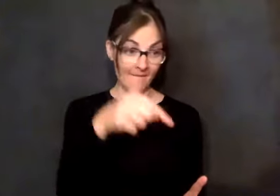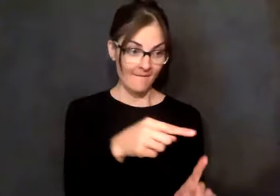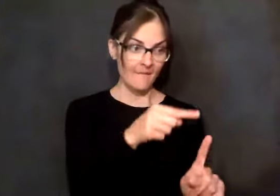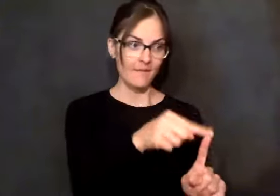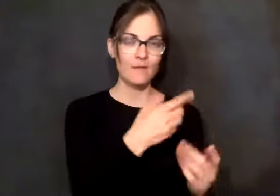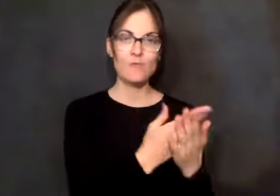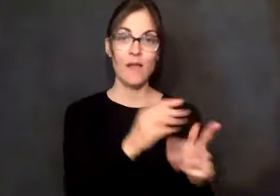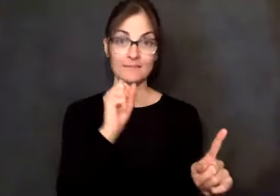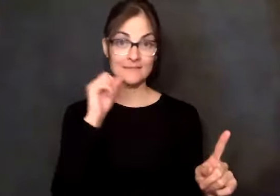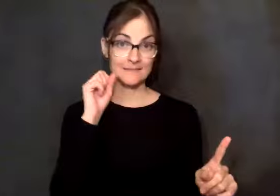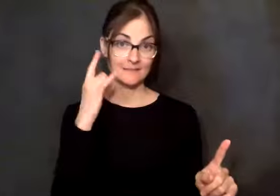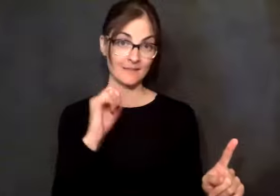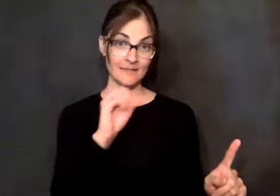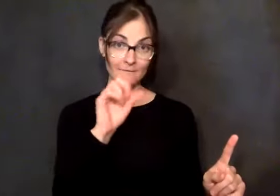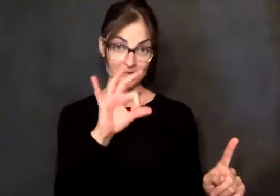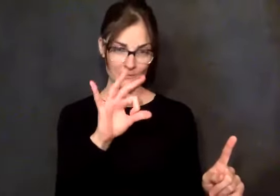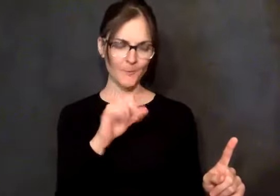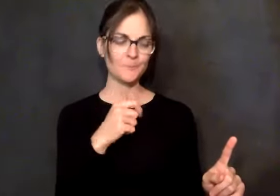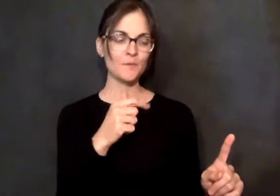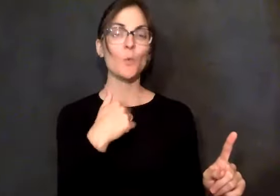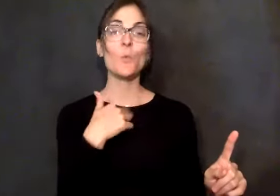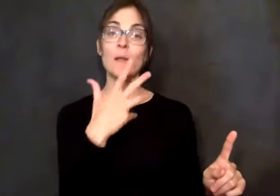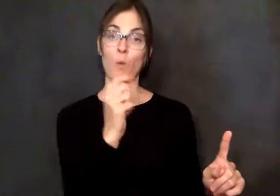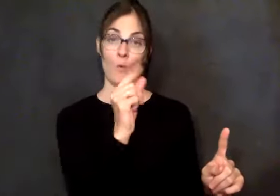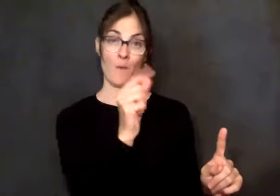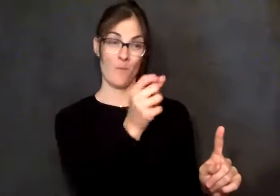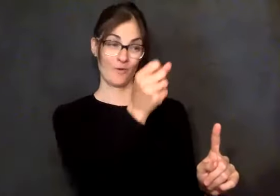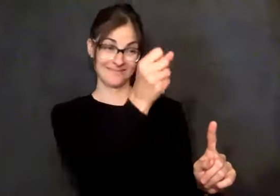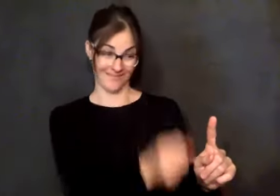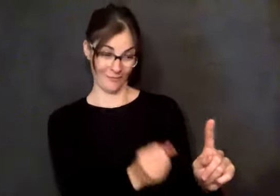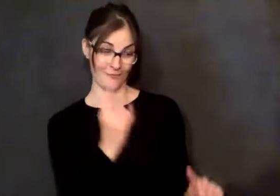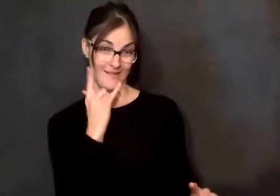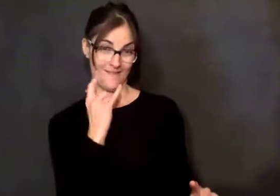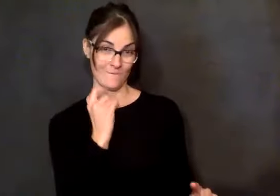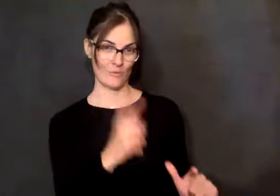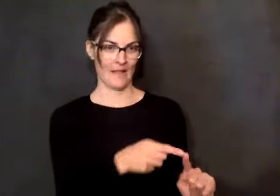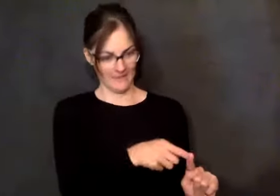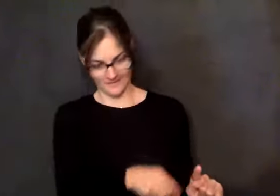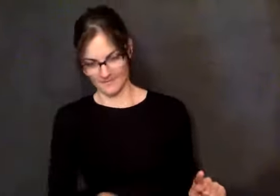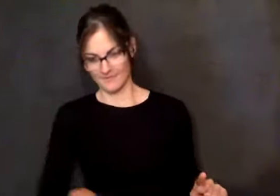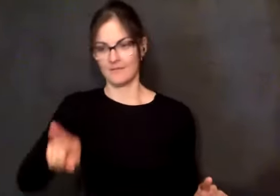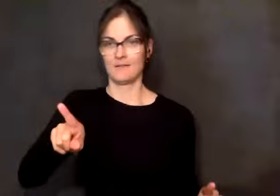it to San Francisco, we were planning on going down to Southern California and then going back home the Southern route.